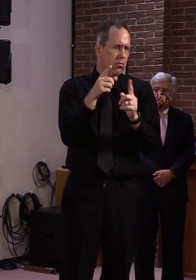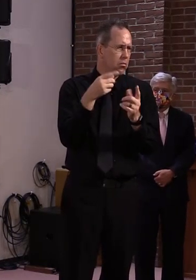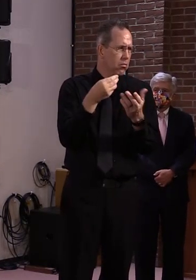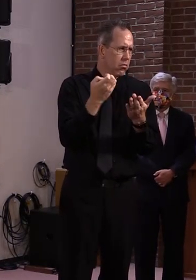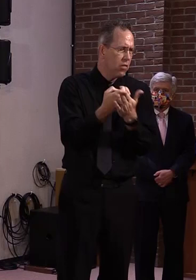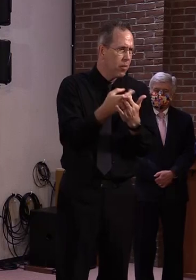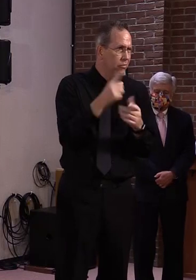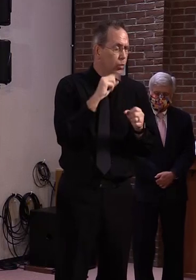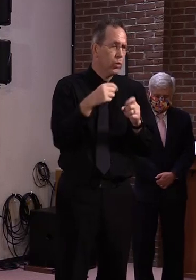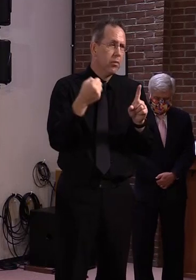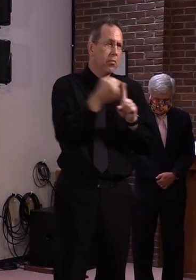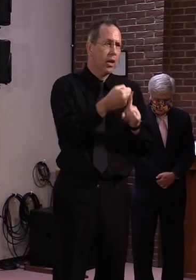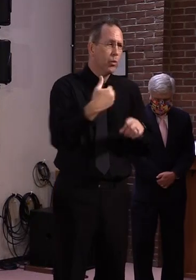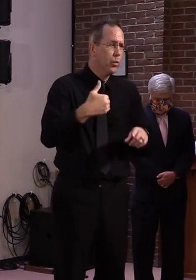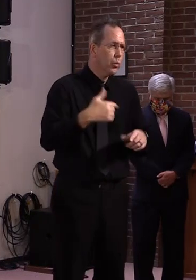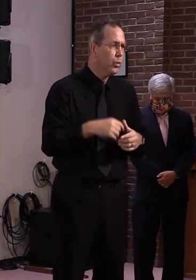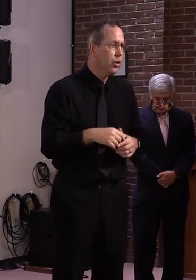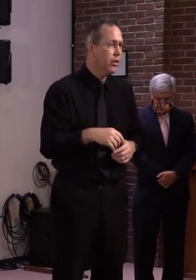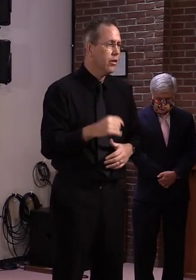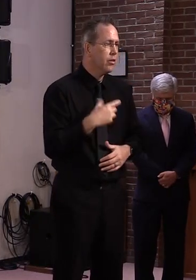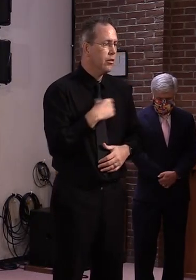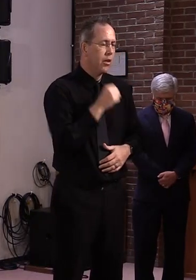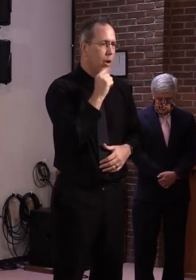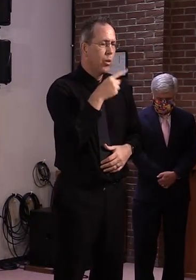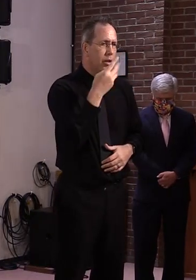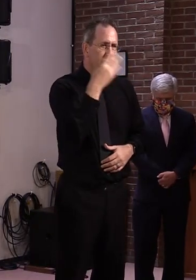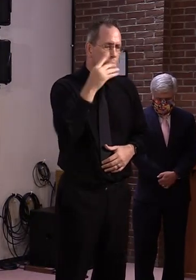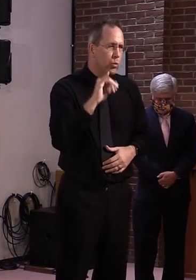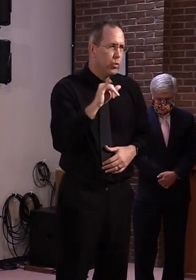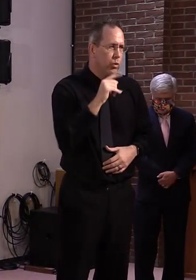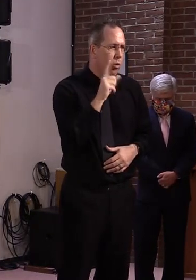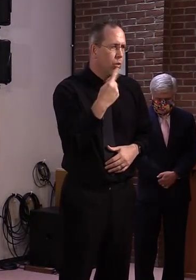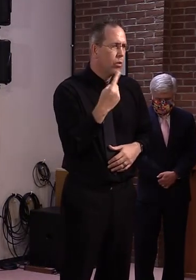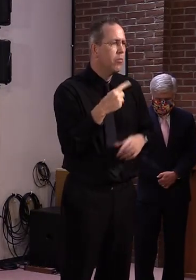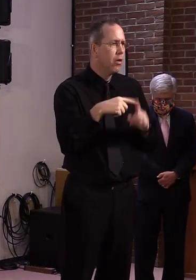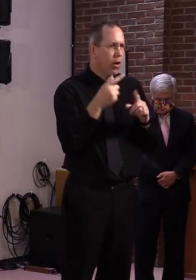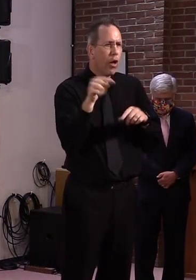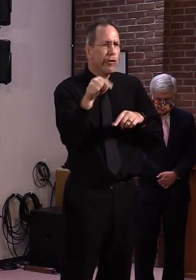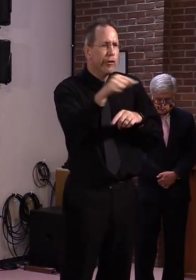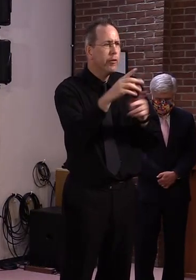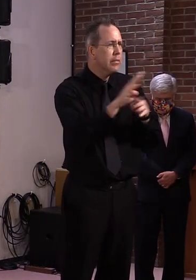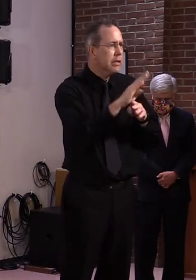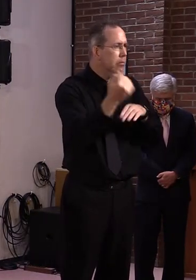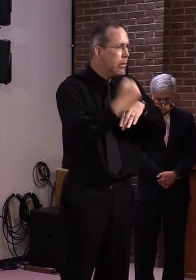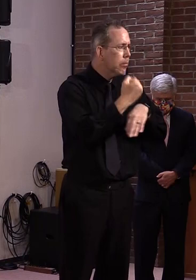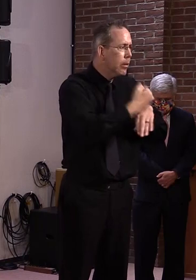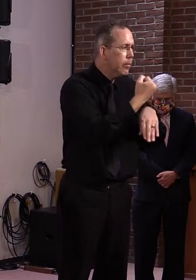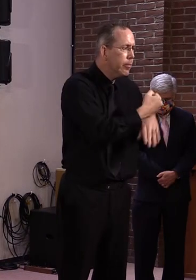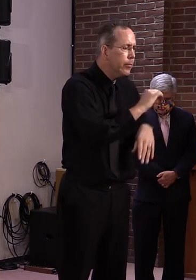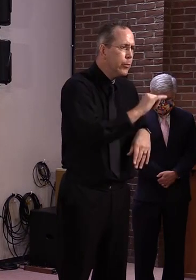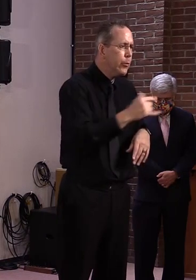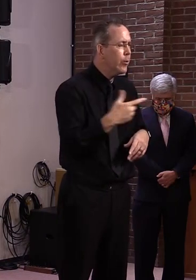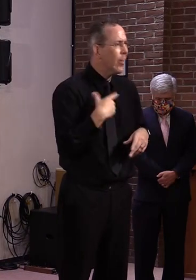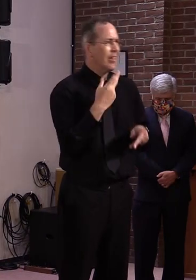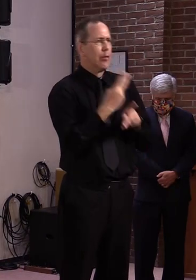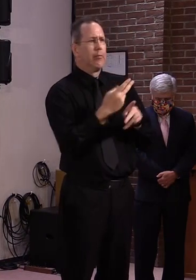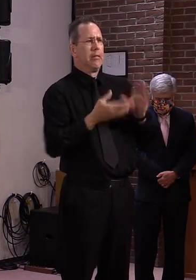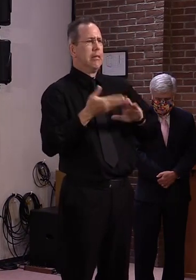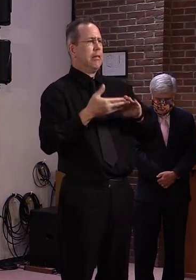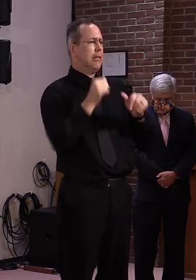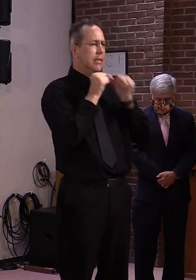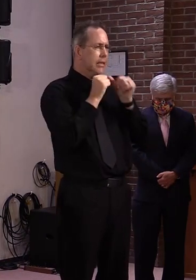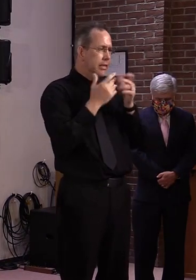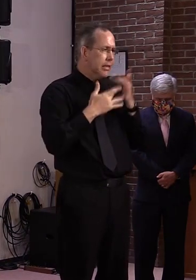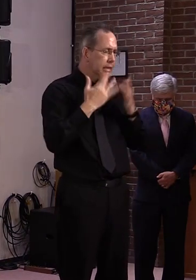businesses who are no longer going to be able to operate. We've already seen